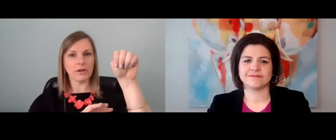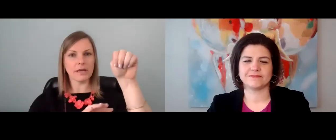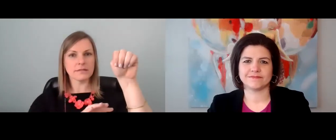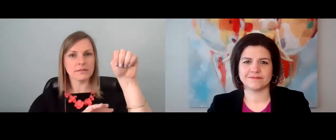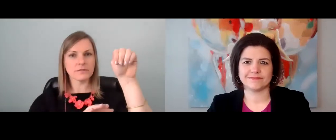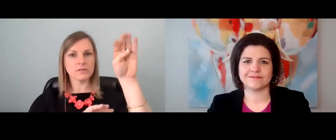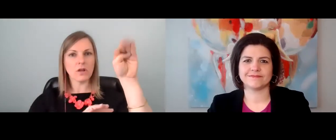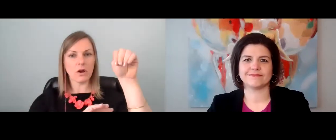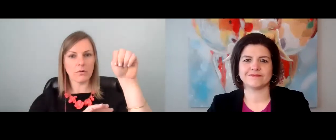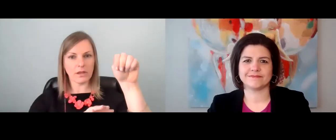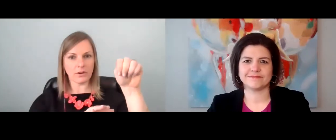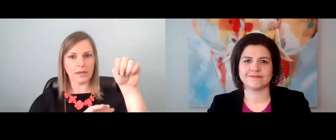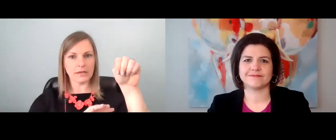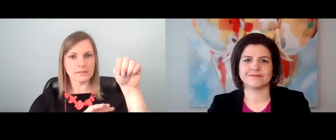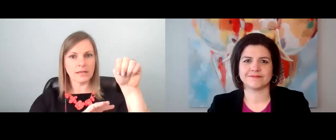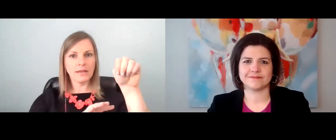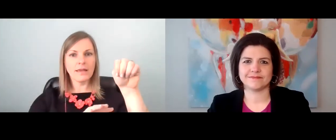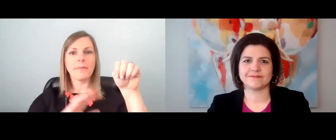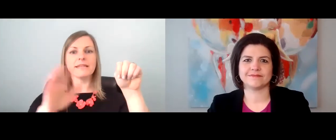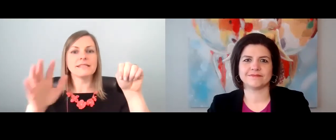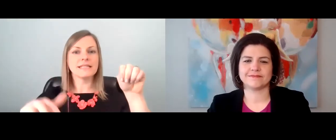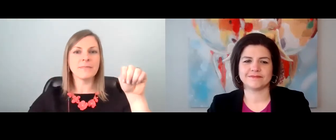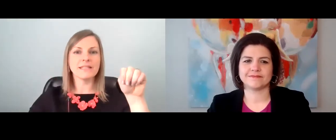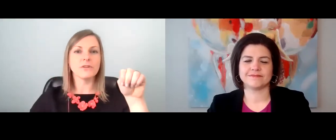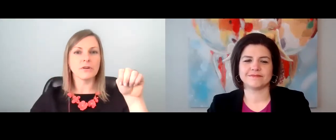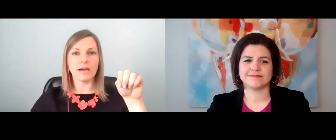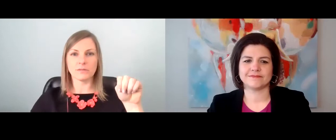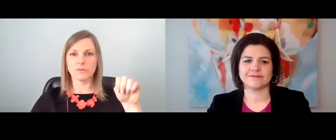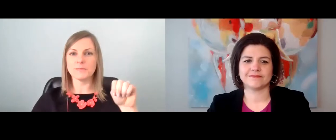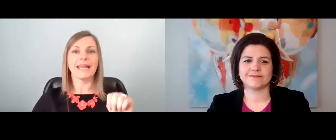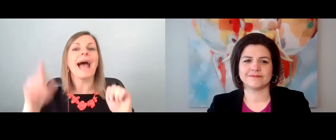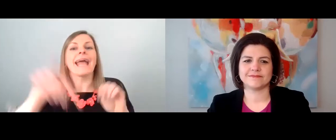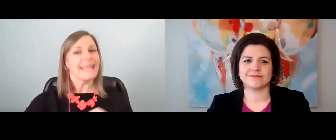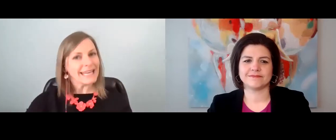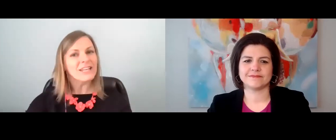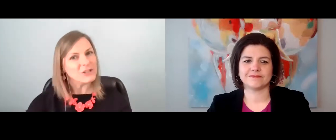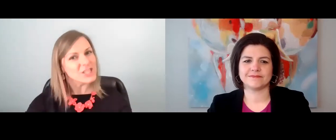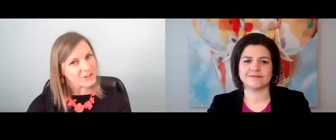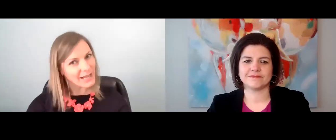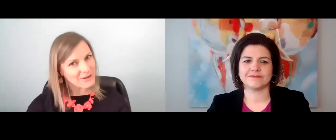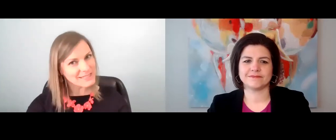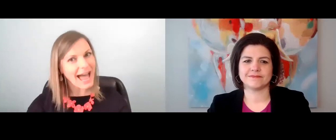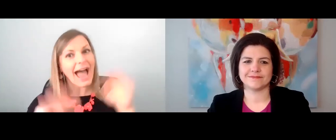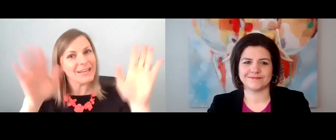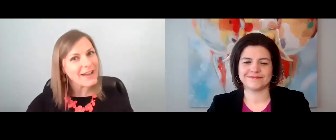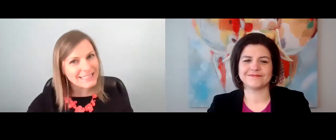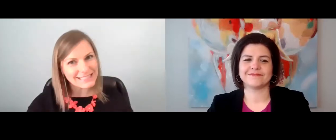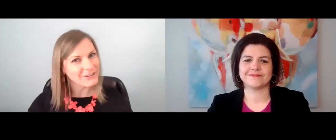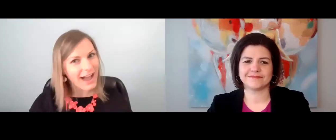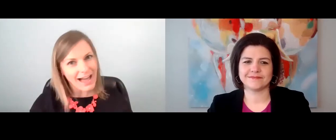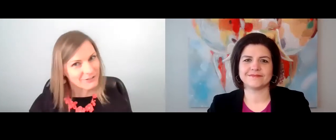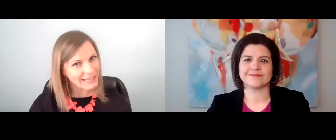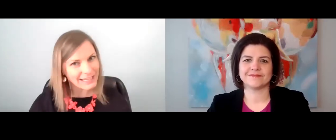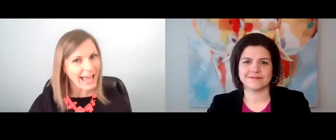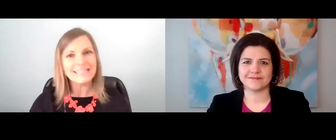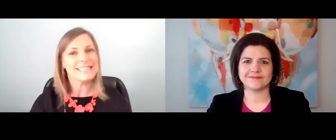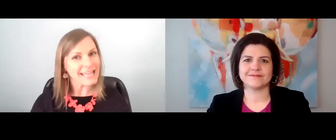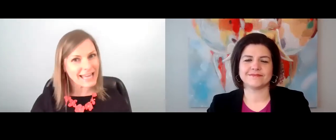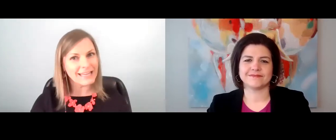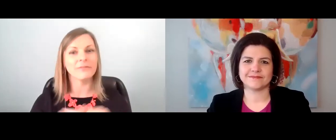okay. Slow and curious, slow and curious. By six months, you're across the room saying, I'm getting your Cheerios. I know. I see you're